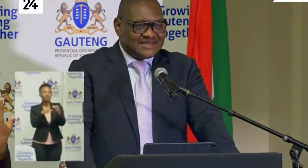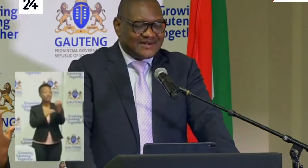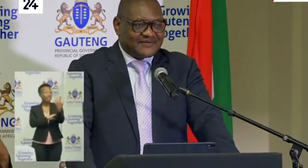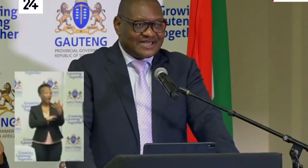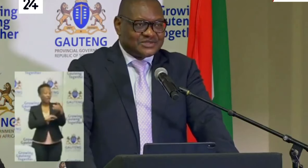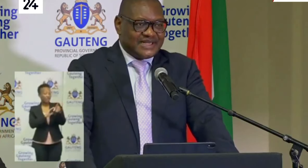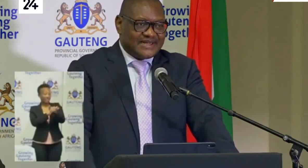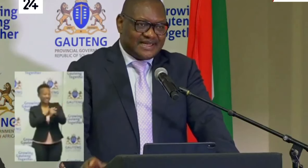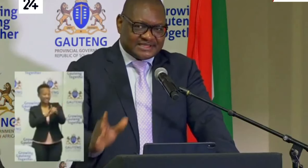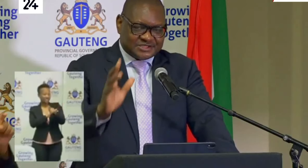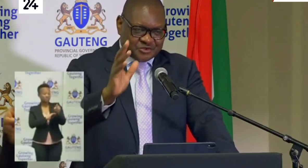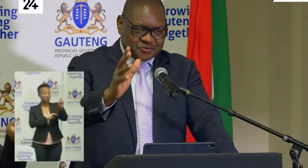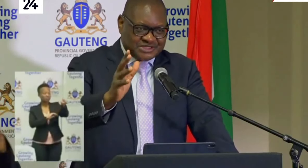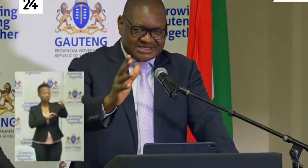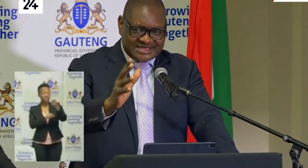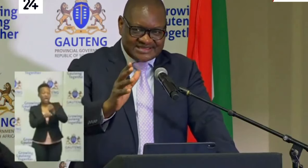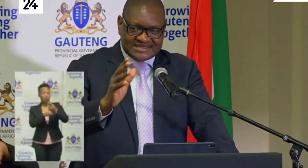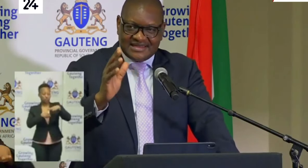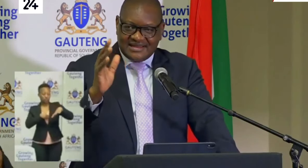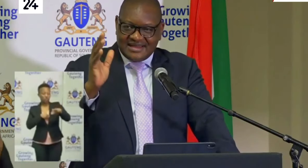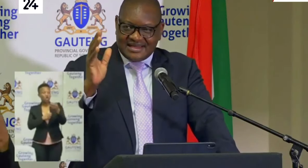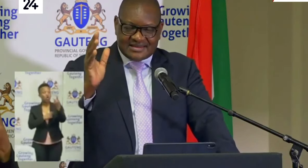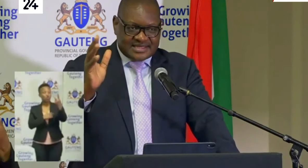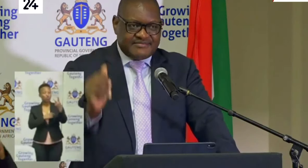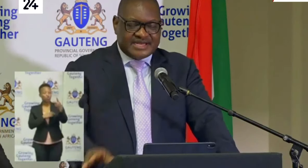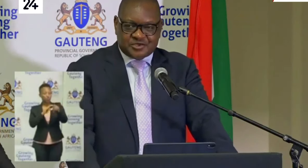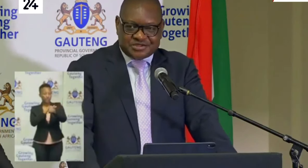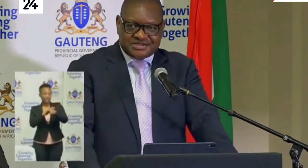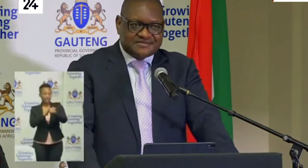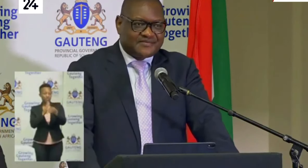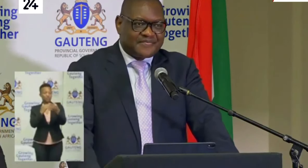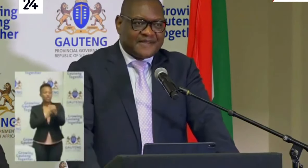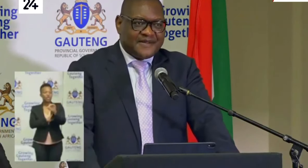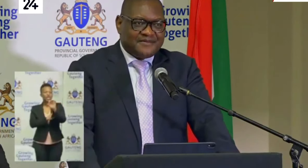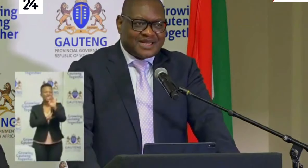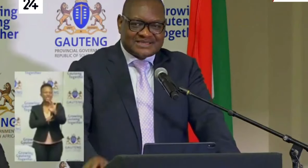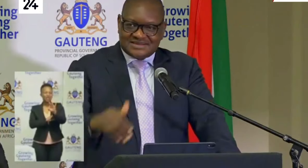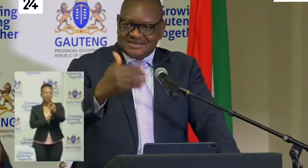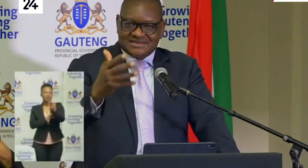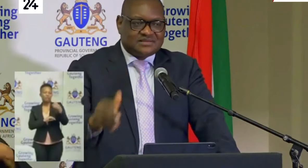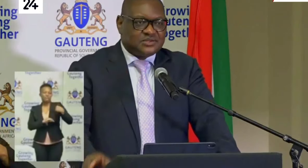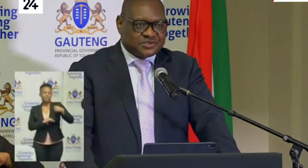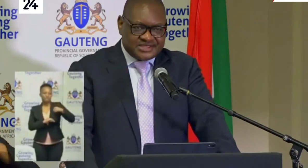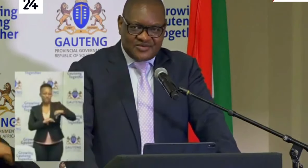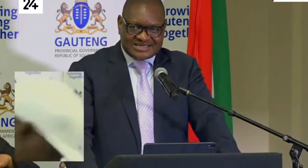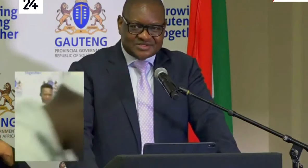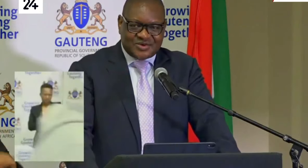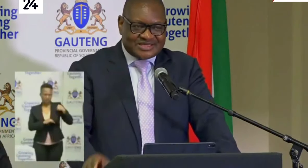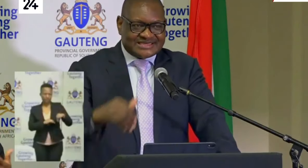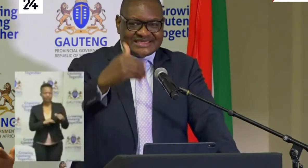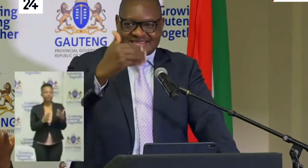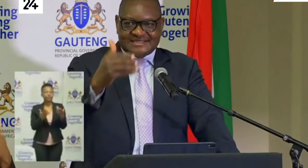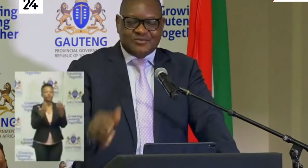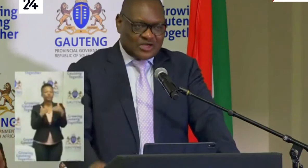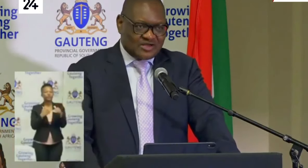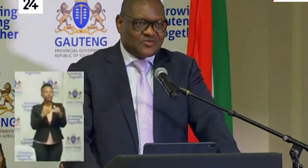of Gauteng, it is two districts and three metros. But using what is called